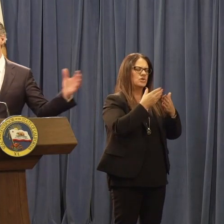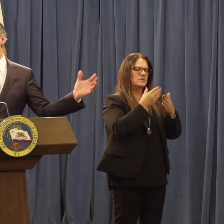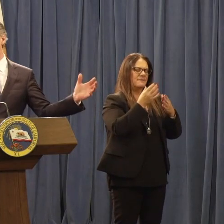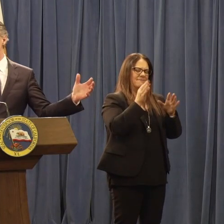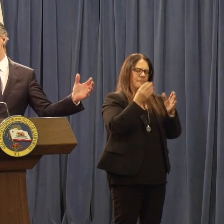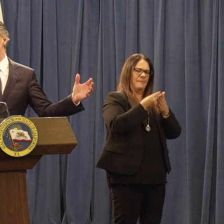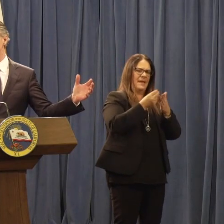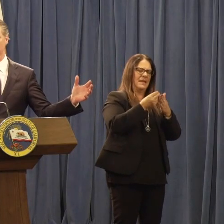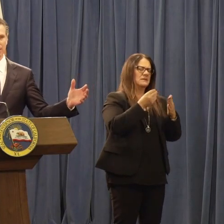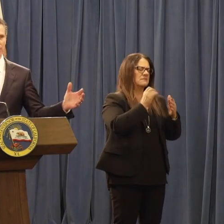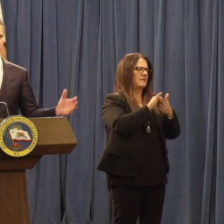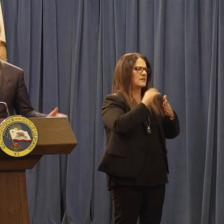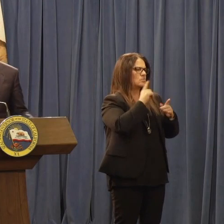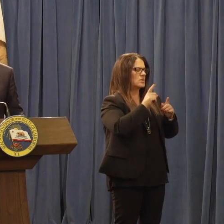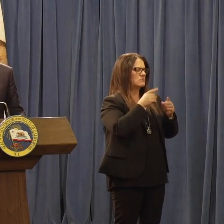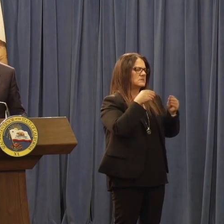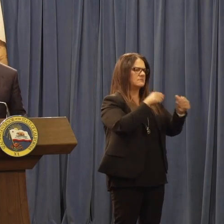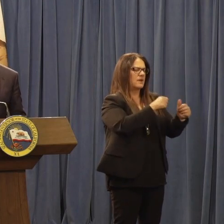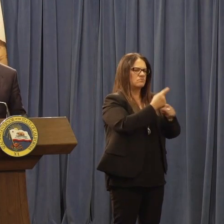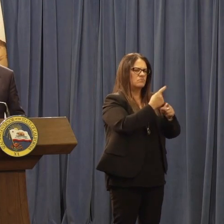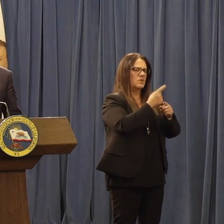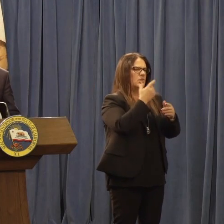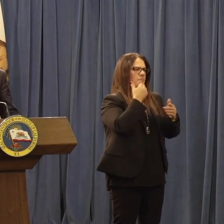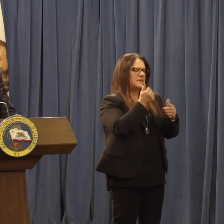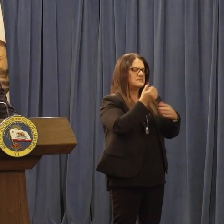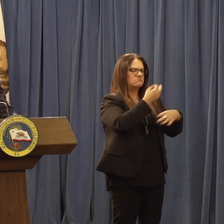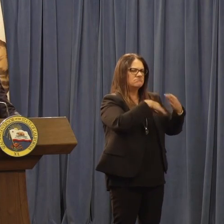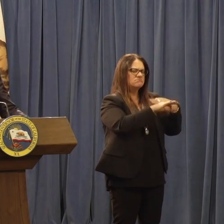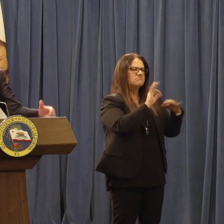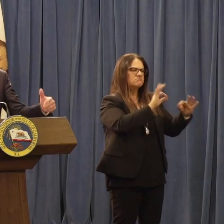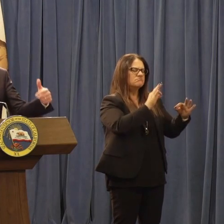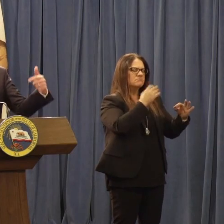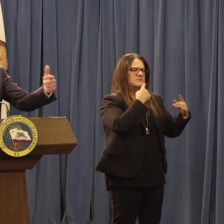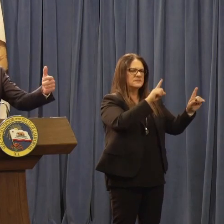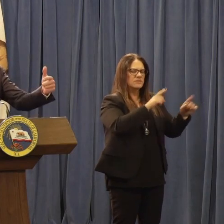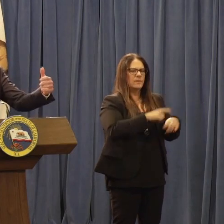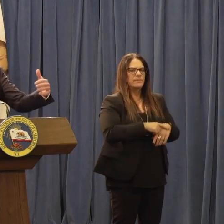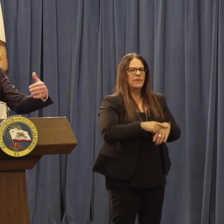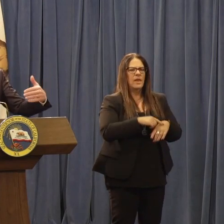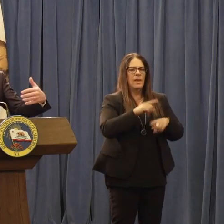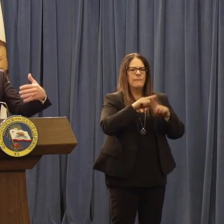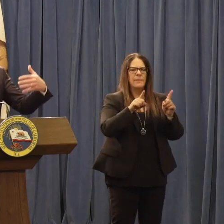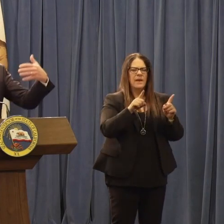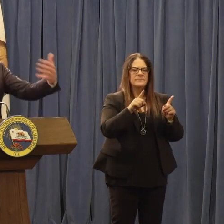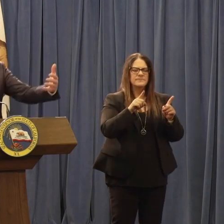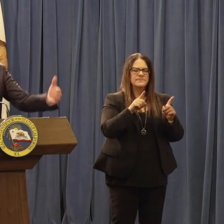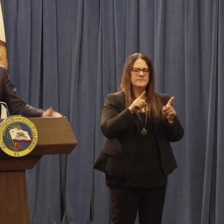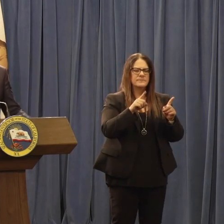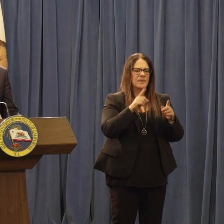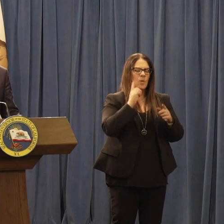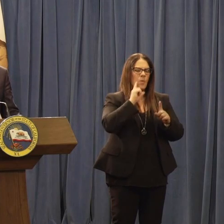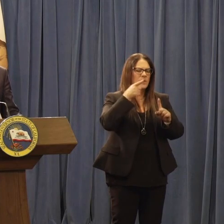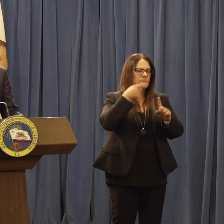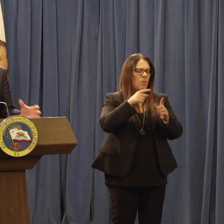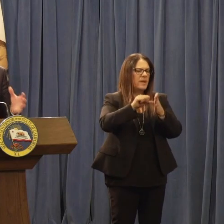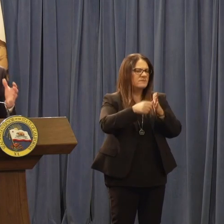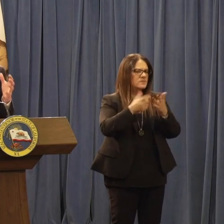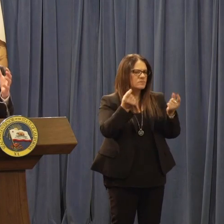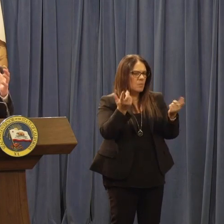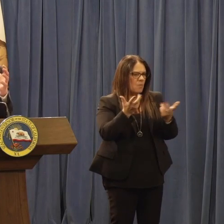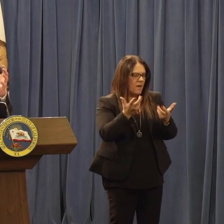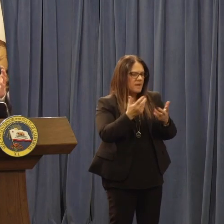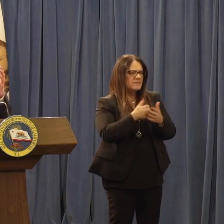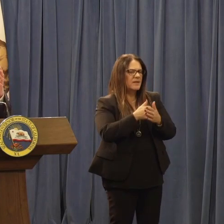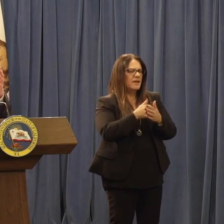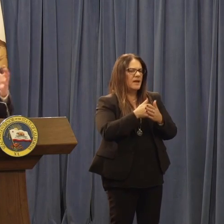on steroids, a word shouldn't have used as a medical professional, but nonetheless a point of emphasis that we